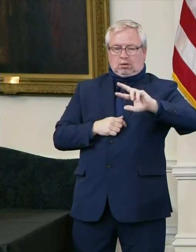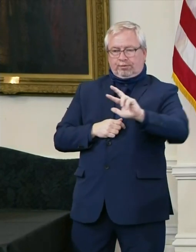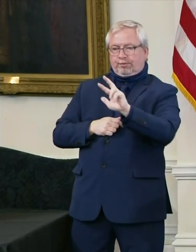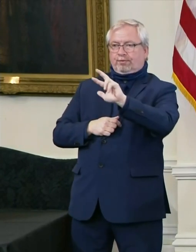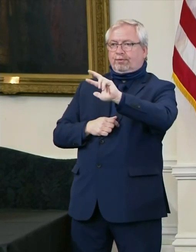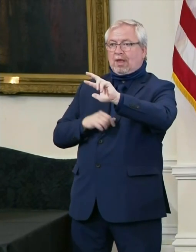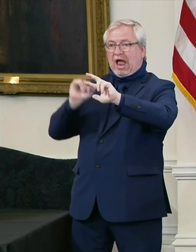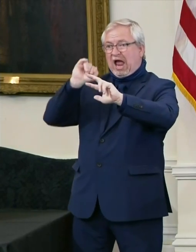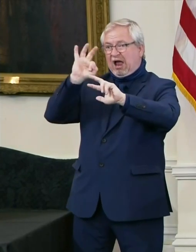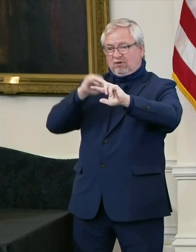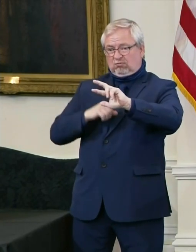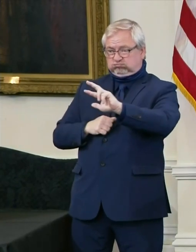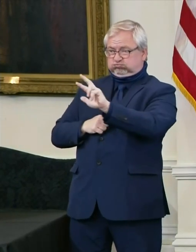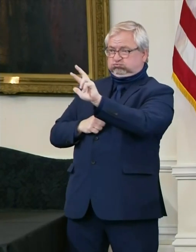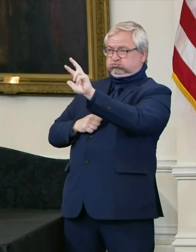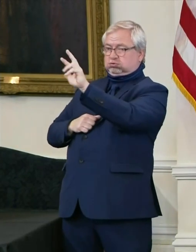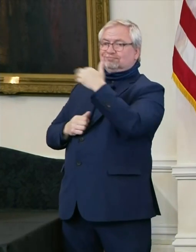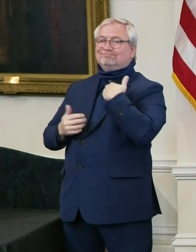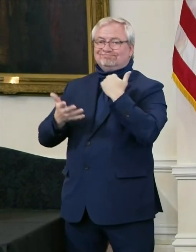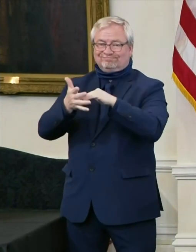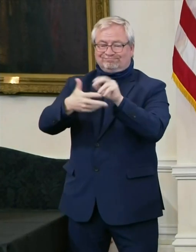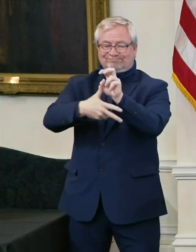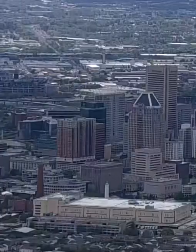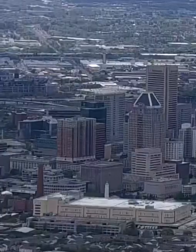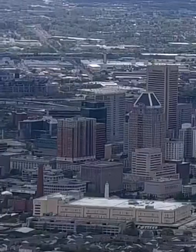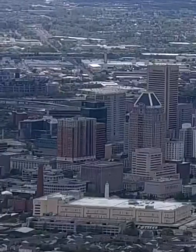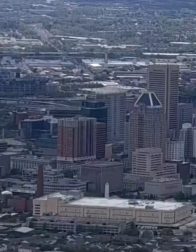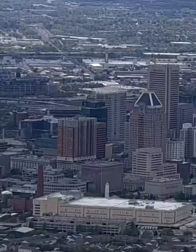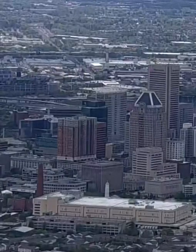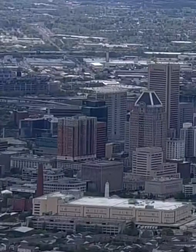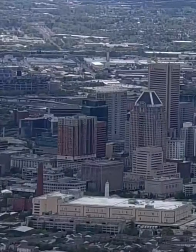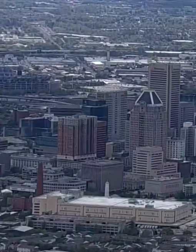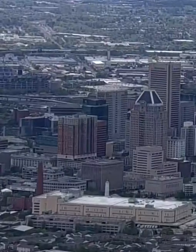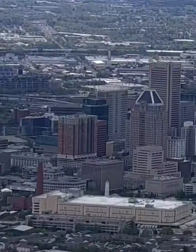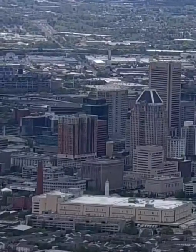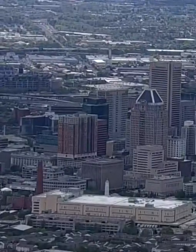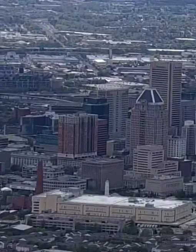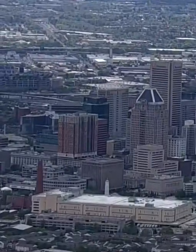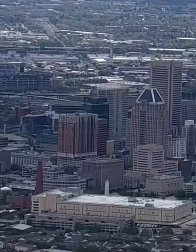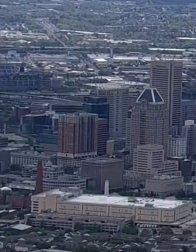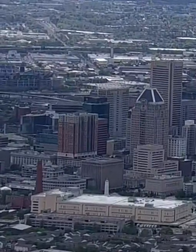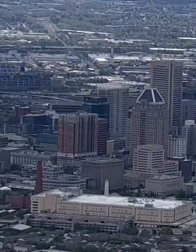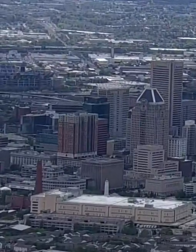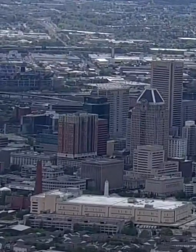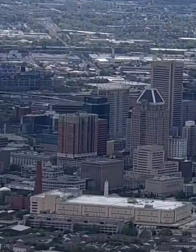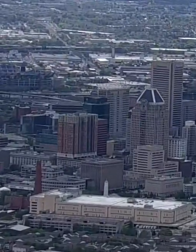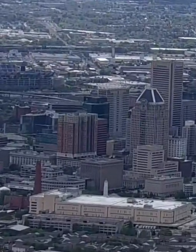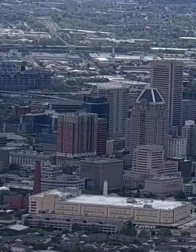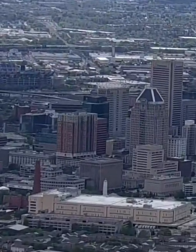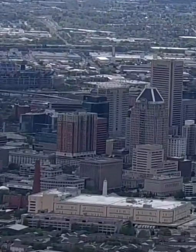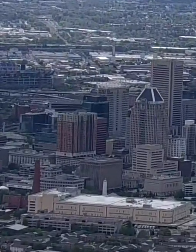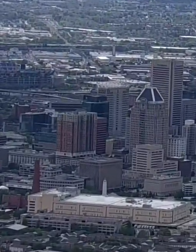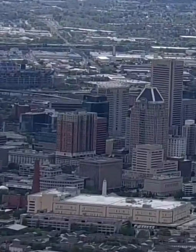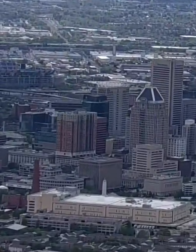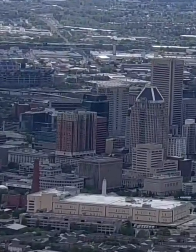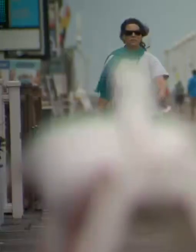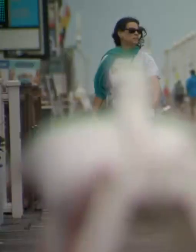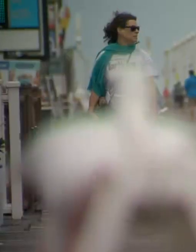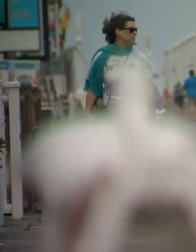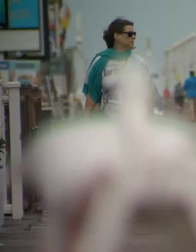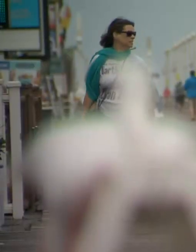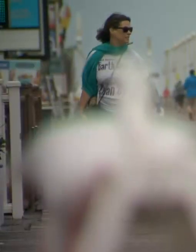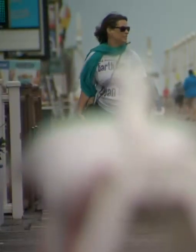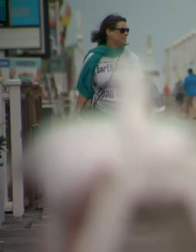will continue to attack this virus. Not all of the state will reopen at once. The governor says local